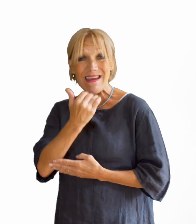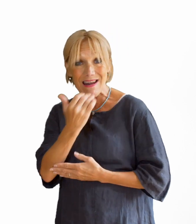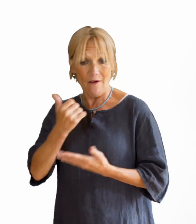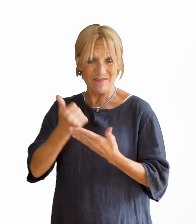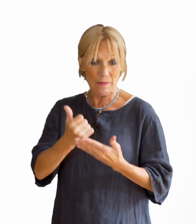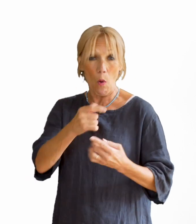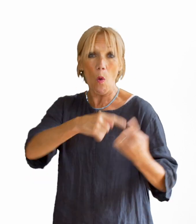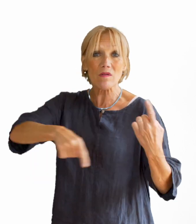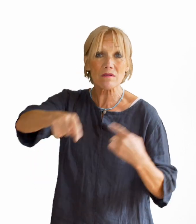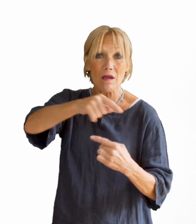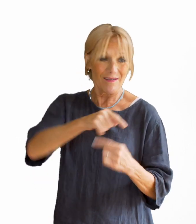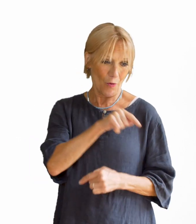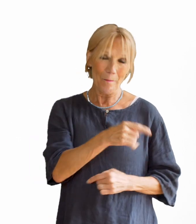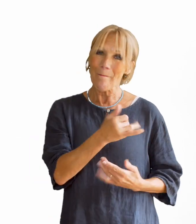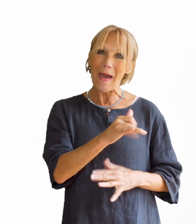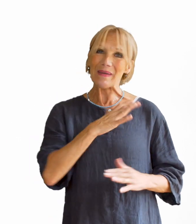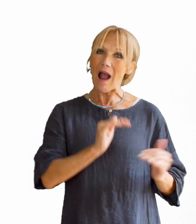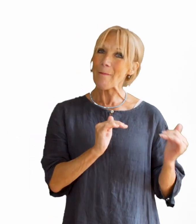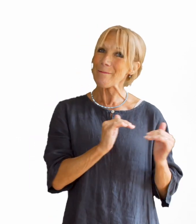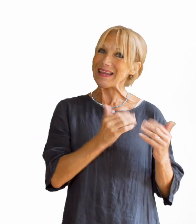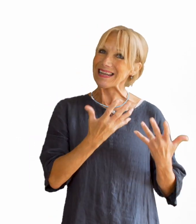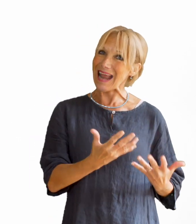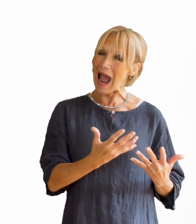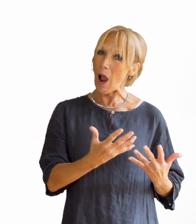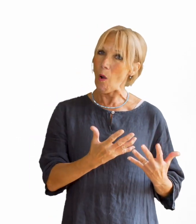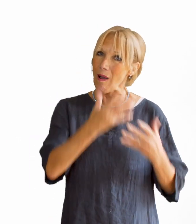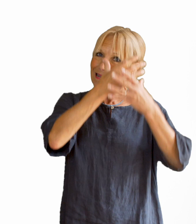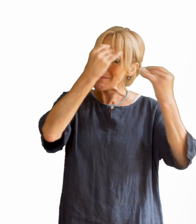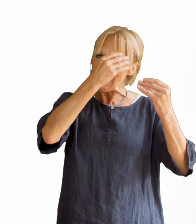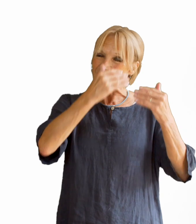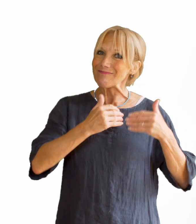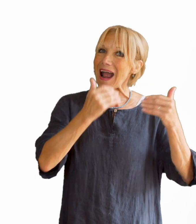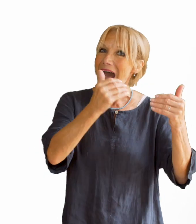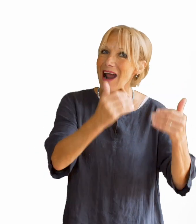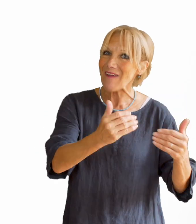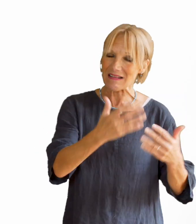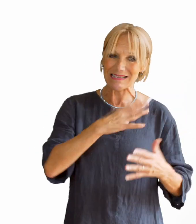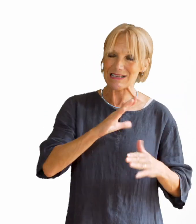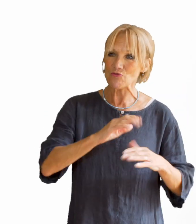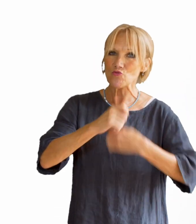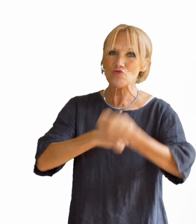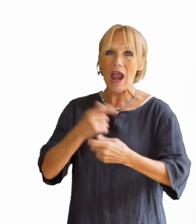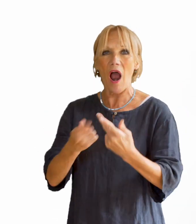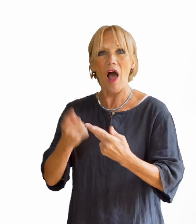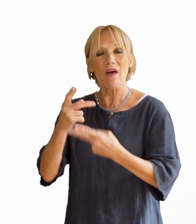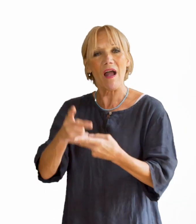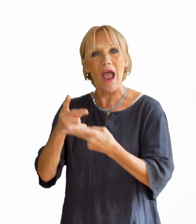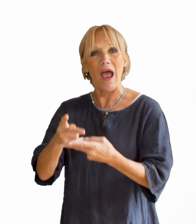those whose needs can no longer be met by a meeting centre and that everyone knows about it and how to access it.